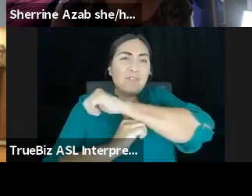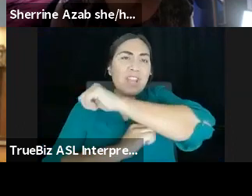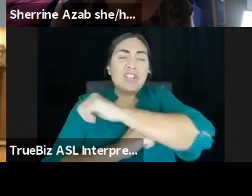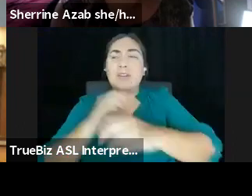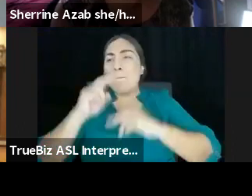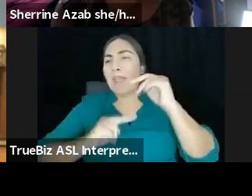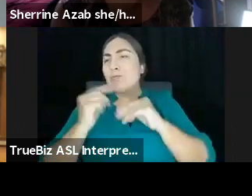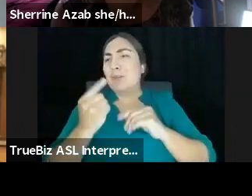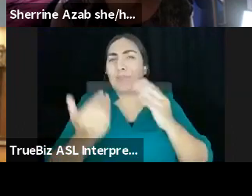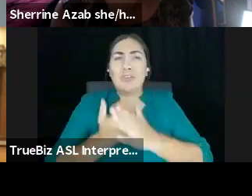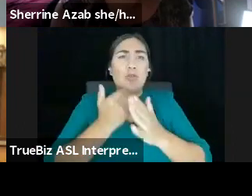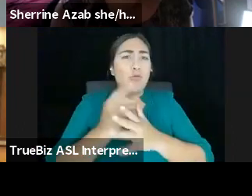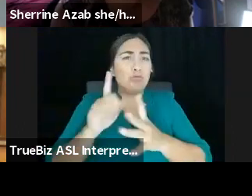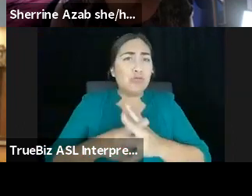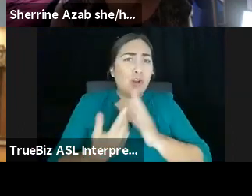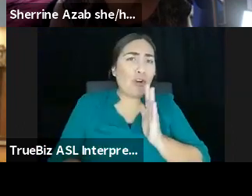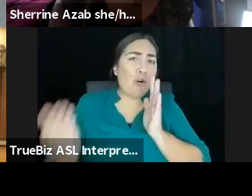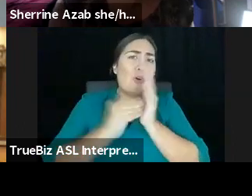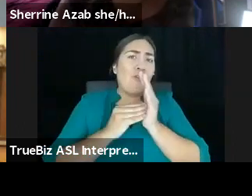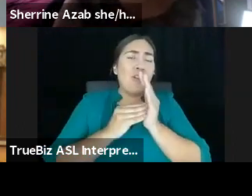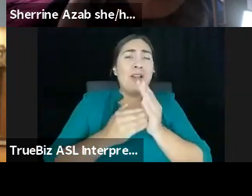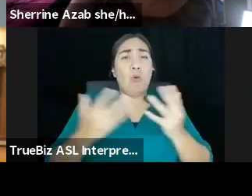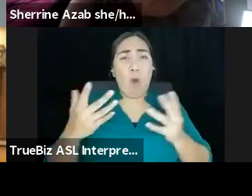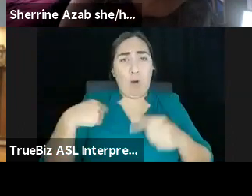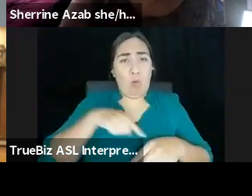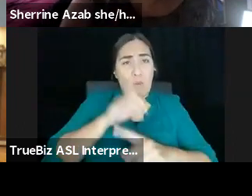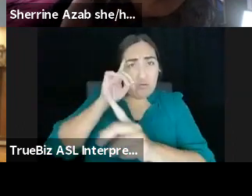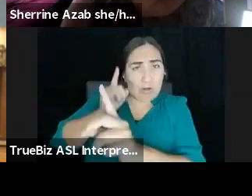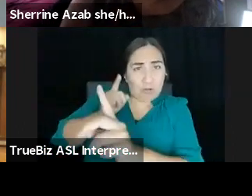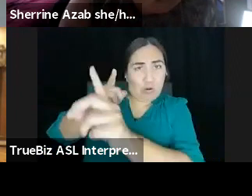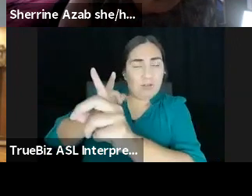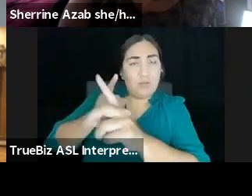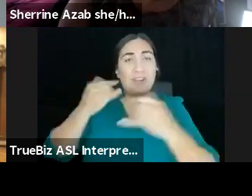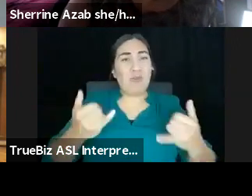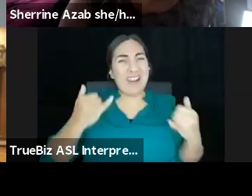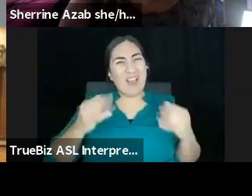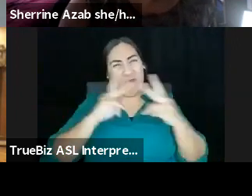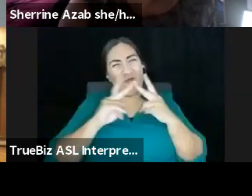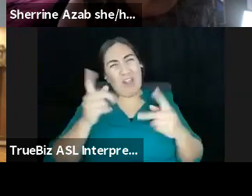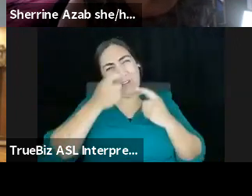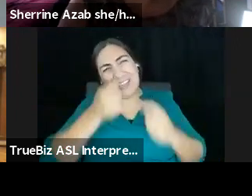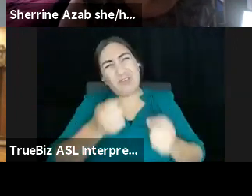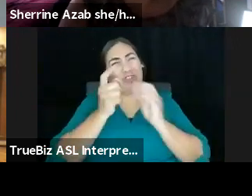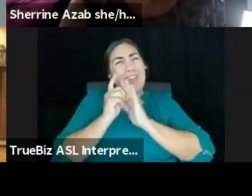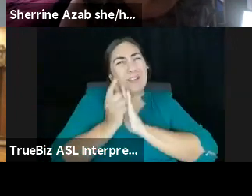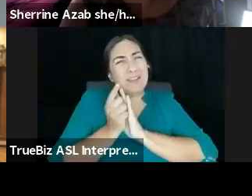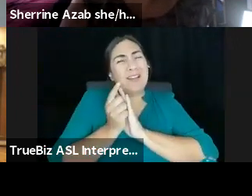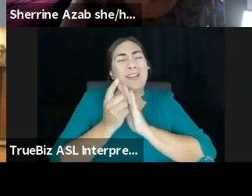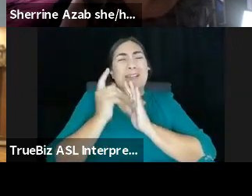different in the ways that we're trying to head towards. And I think right now it's an interesting time because The theater is on